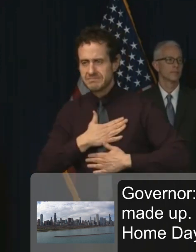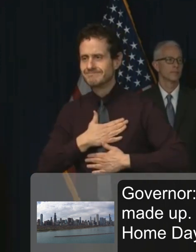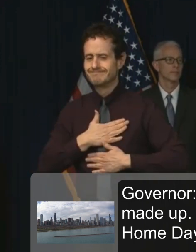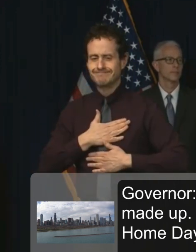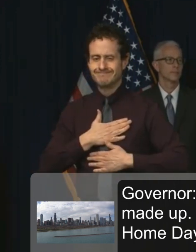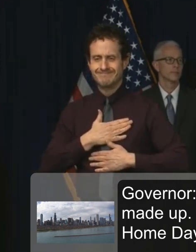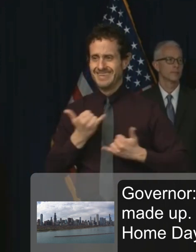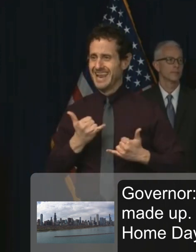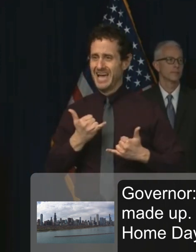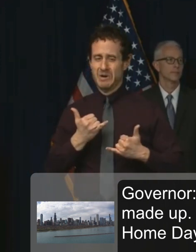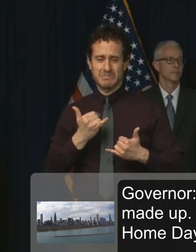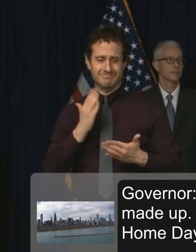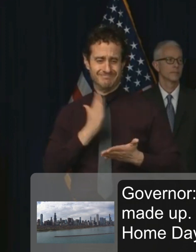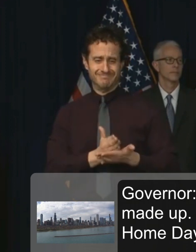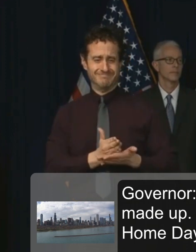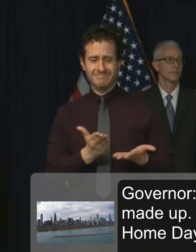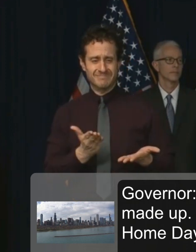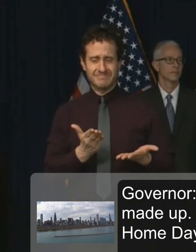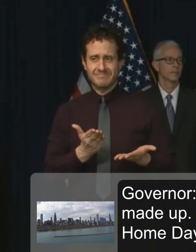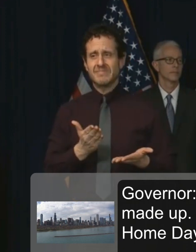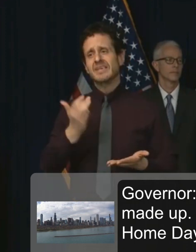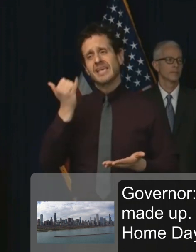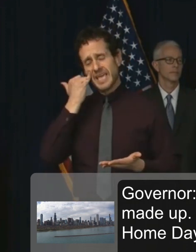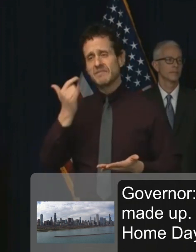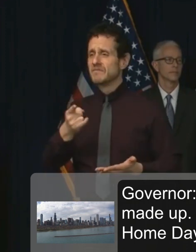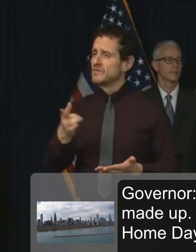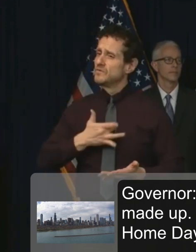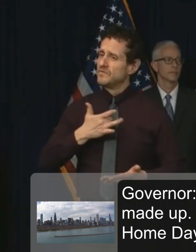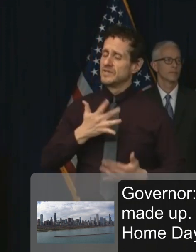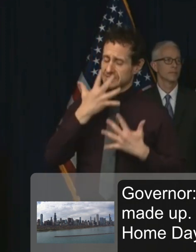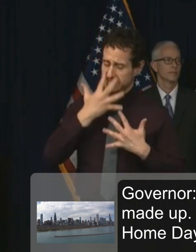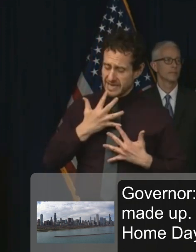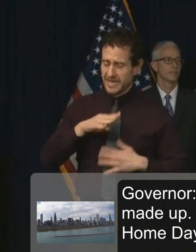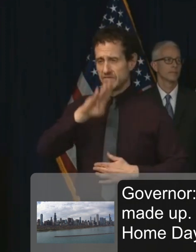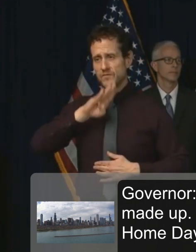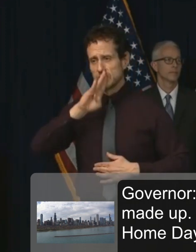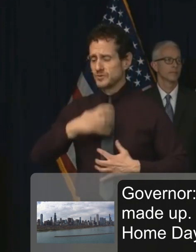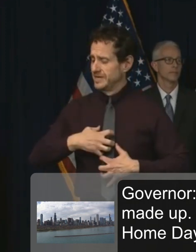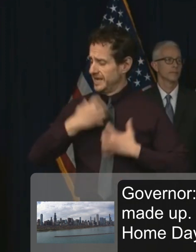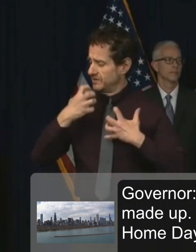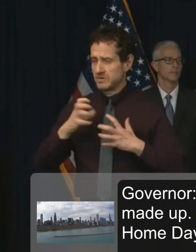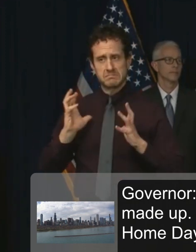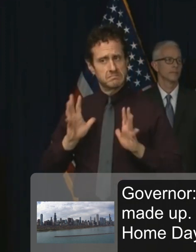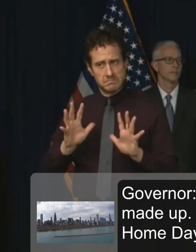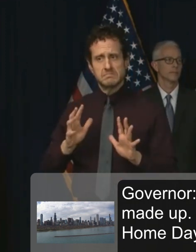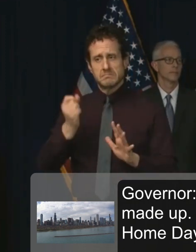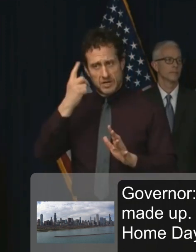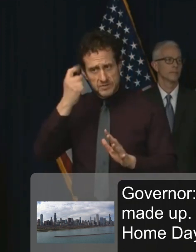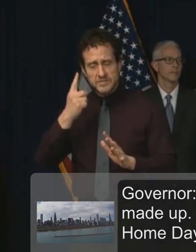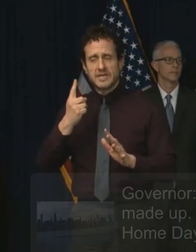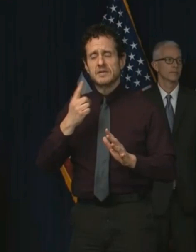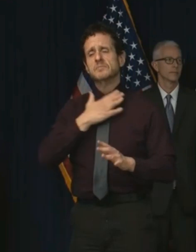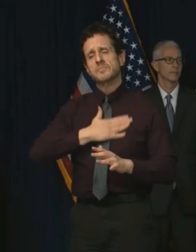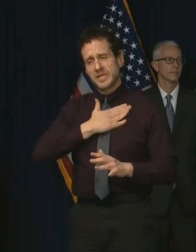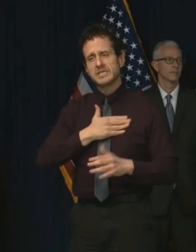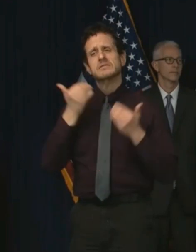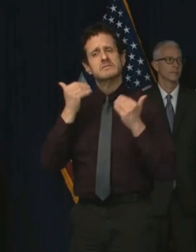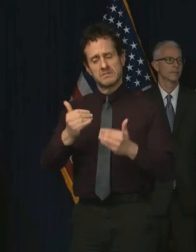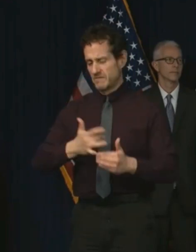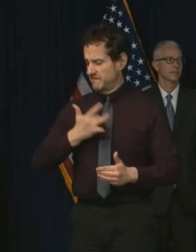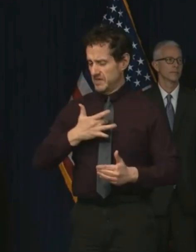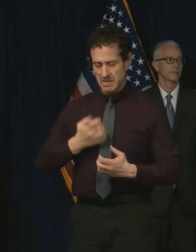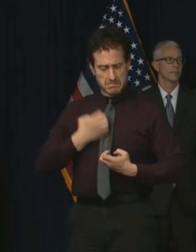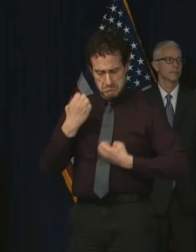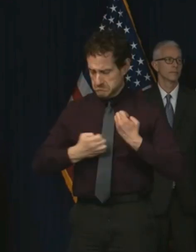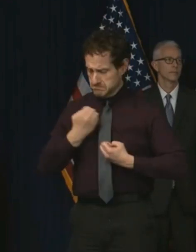And if you do feel sad or frustrated or angry, whatever you feel, please let yourself feel that